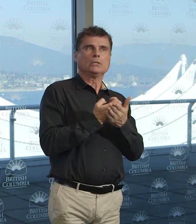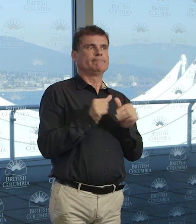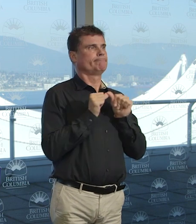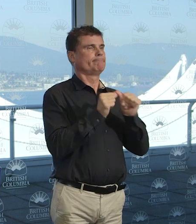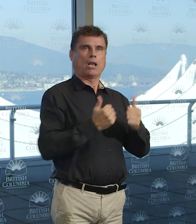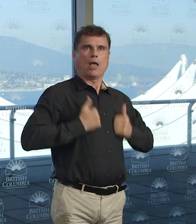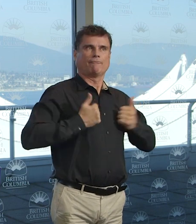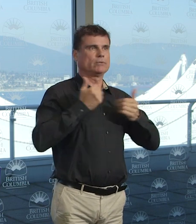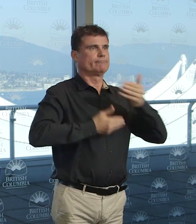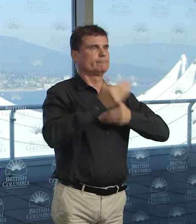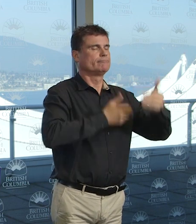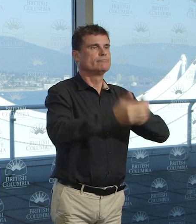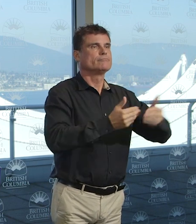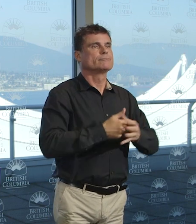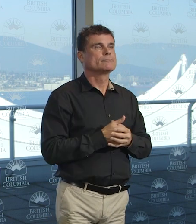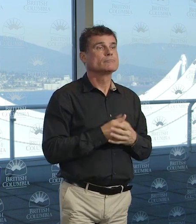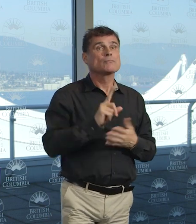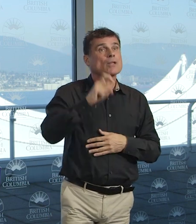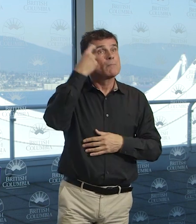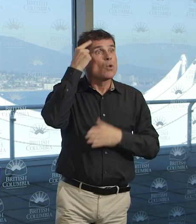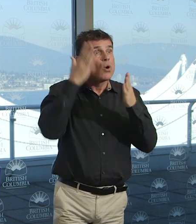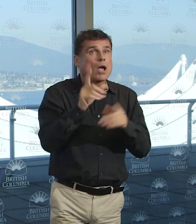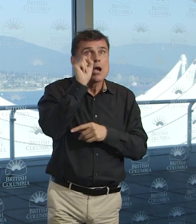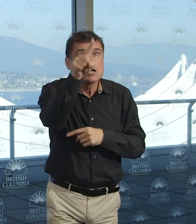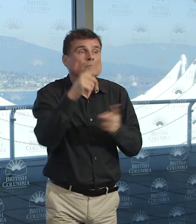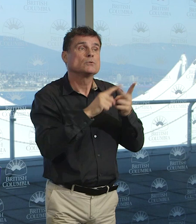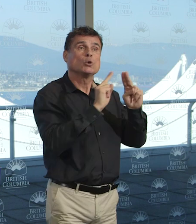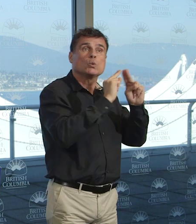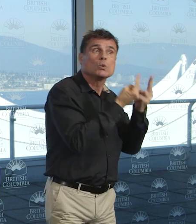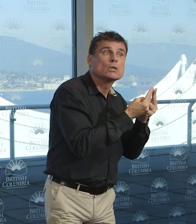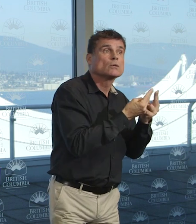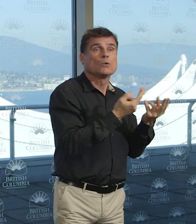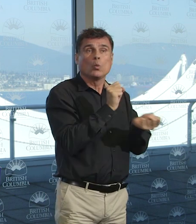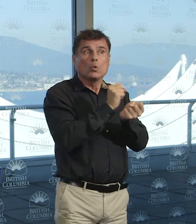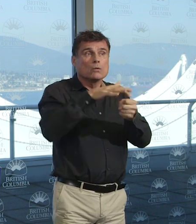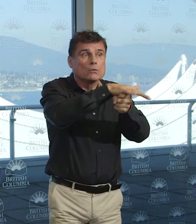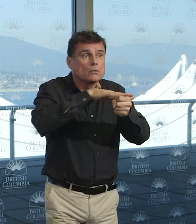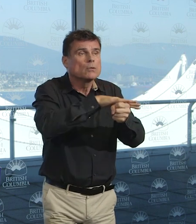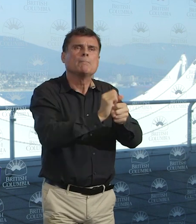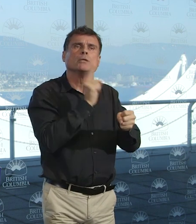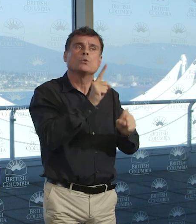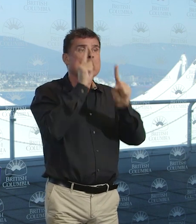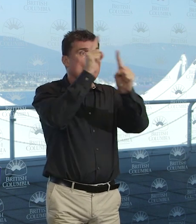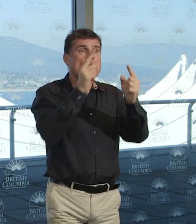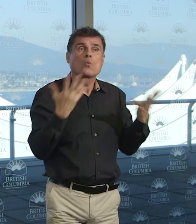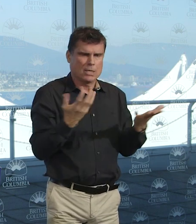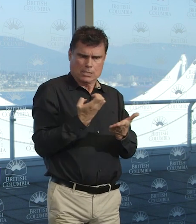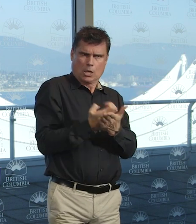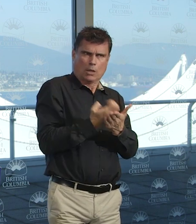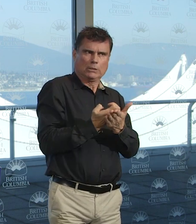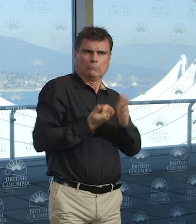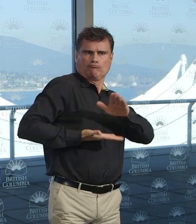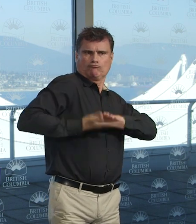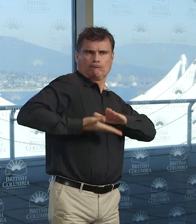to develop the protocols under the supervision of Dr. Henry, to give those working in the economy the confidence they are doing so safely.